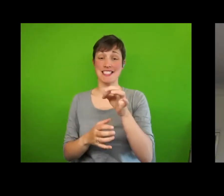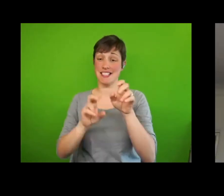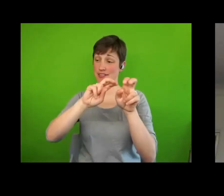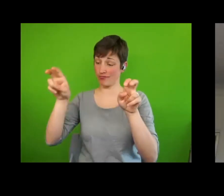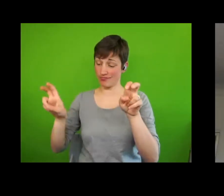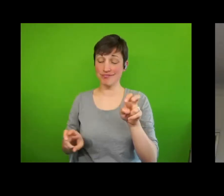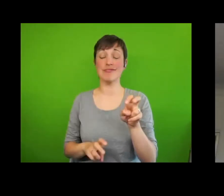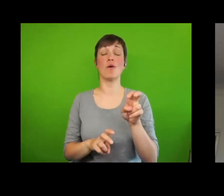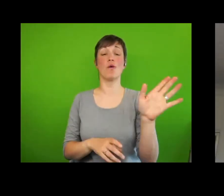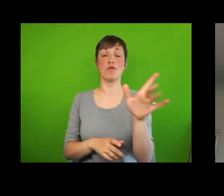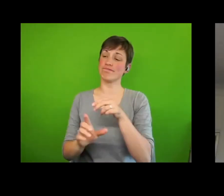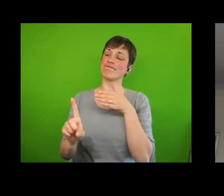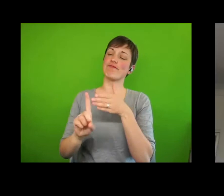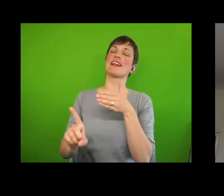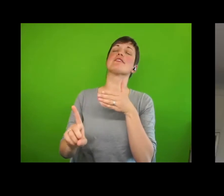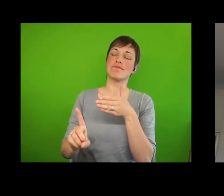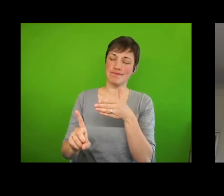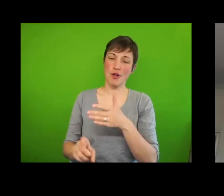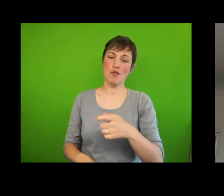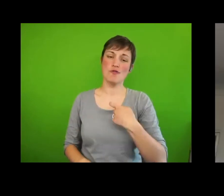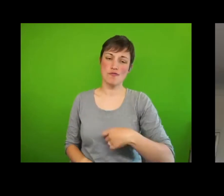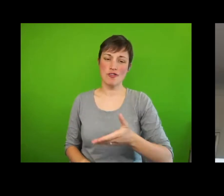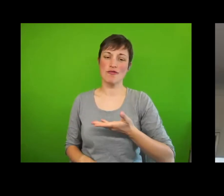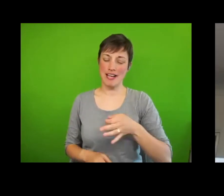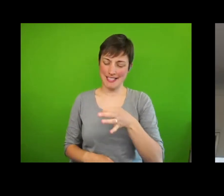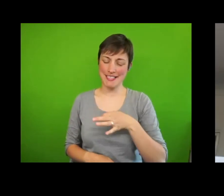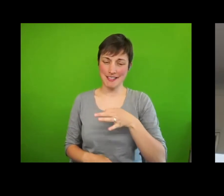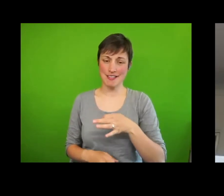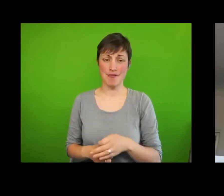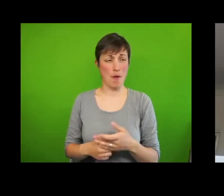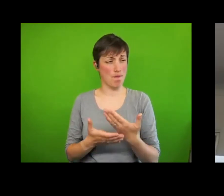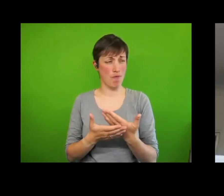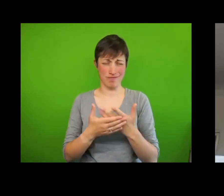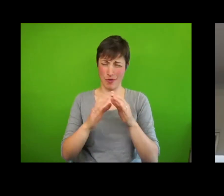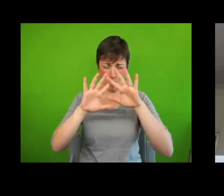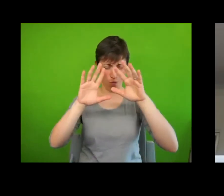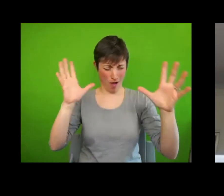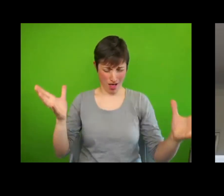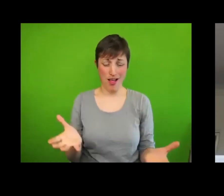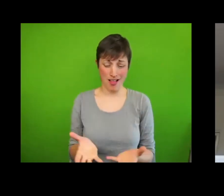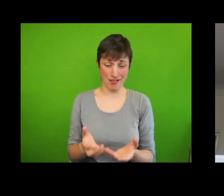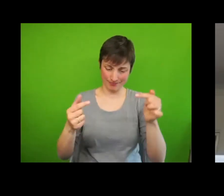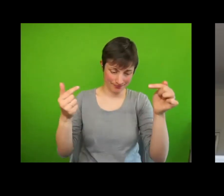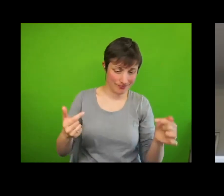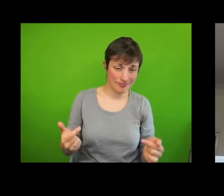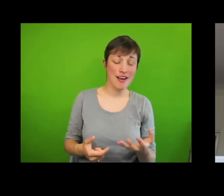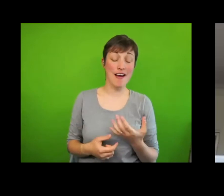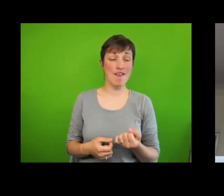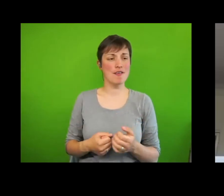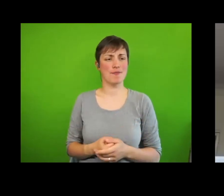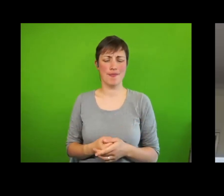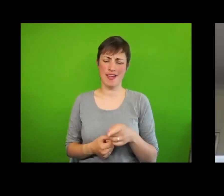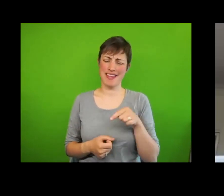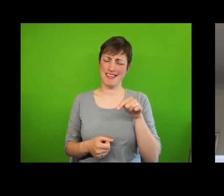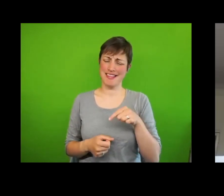human rights cities, and many more worldwide. This is a growing movement, and we're